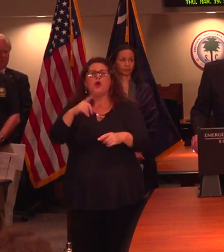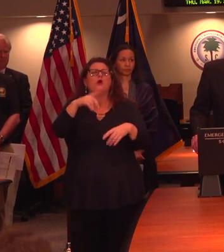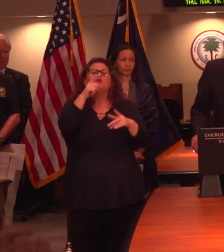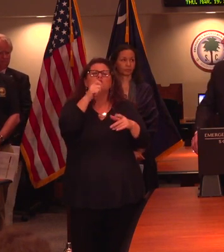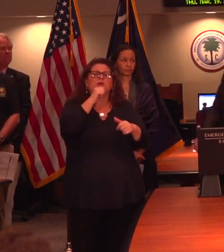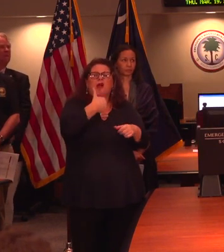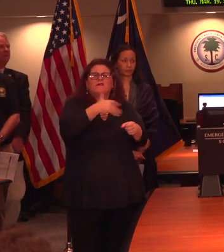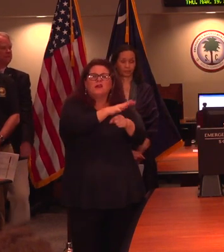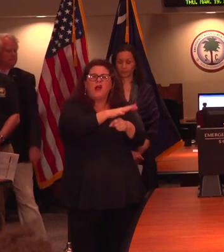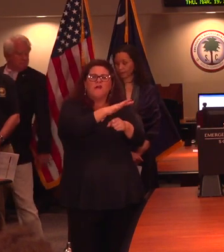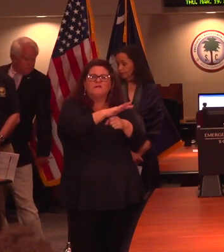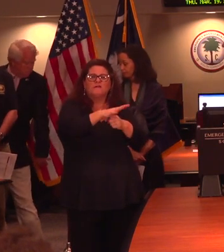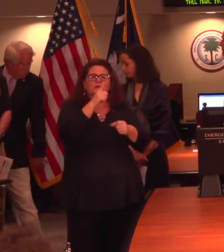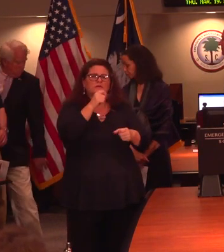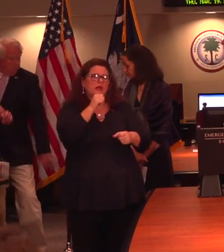exactly?